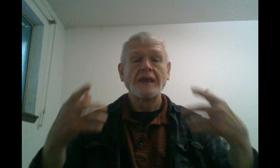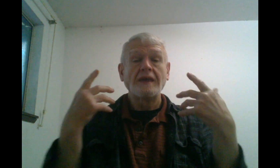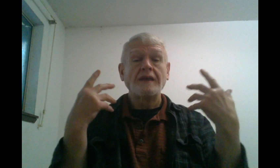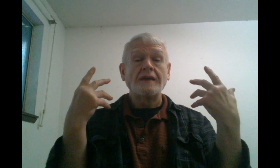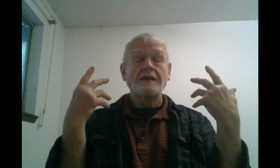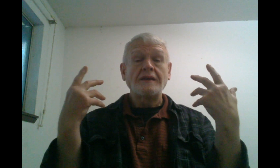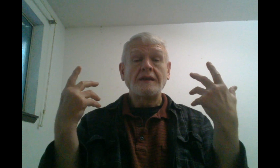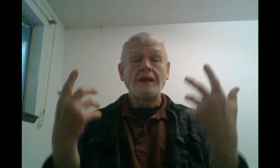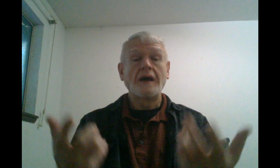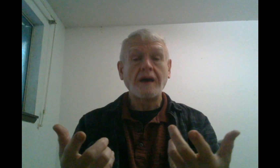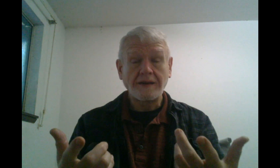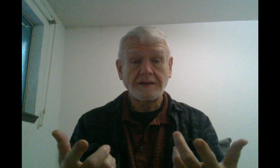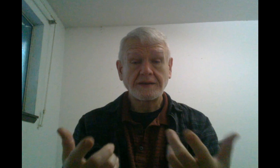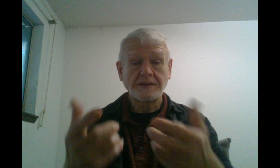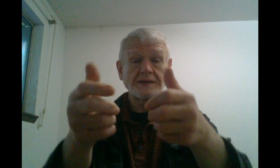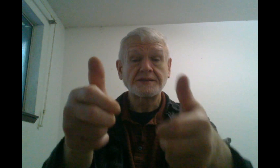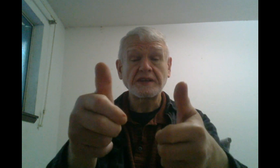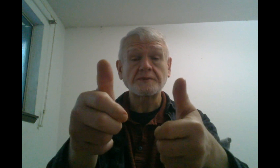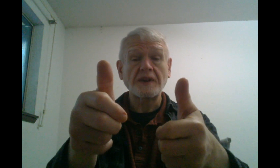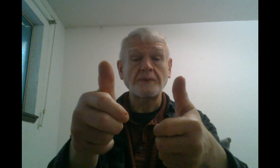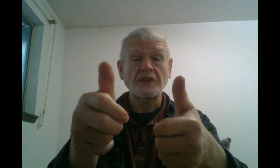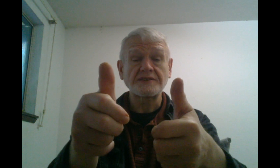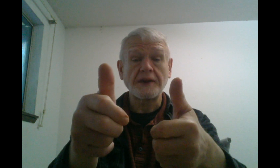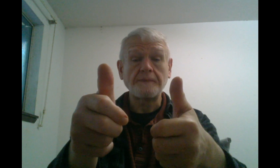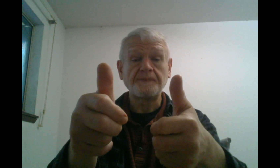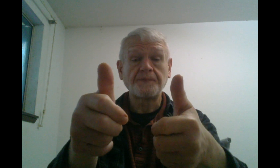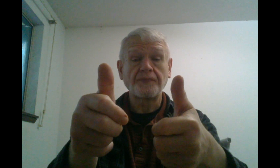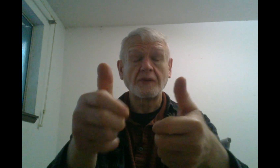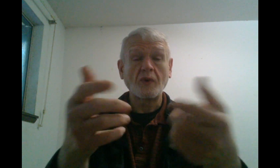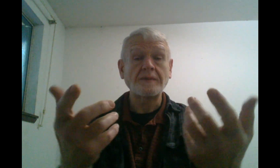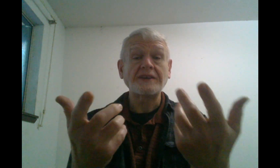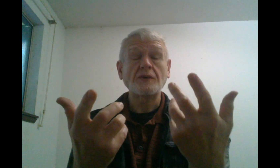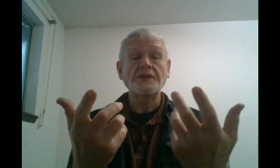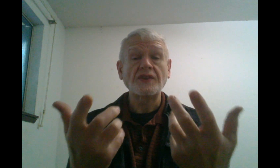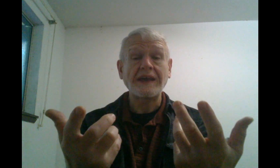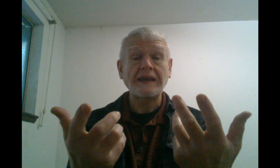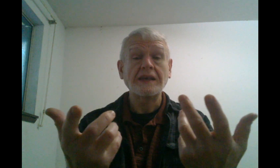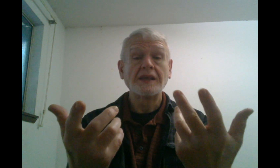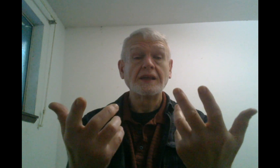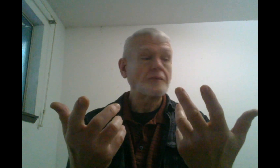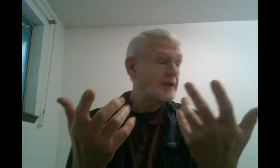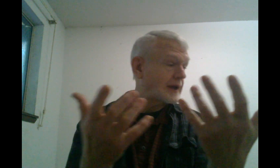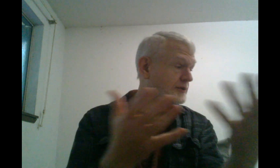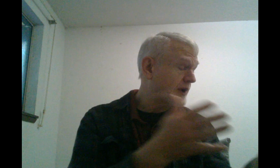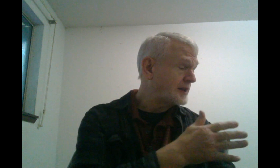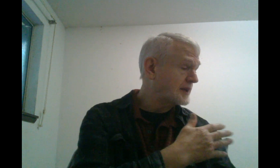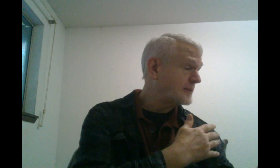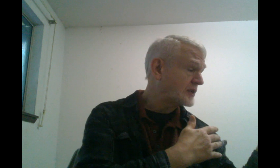so that's what happened last night. What am I doing today? Well, I'm trying to keep it